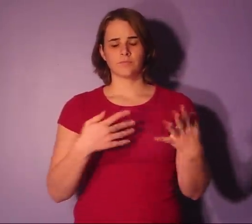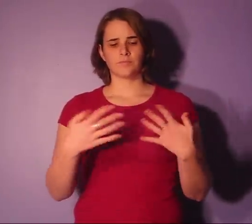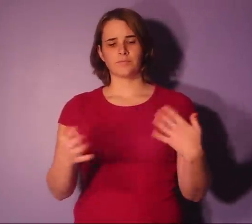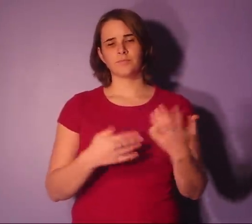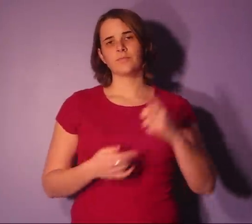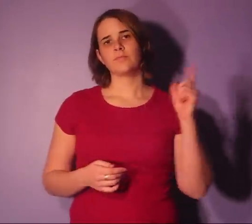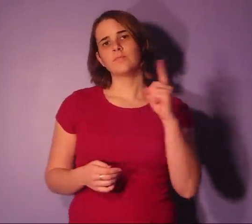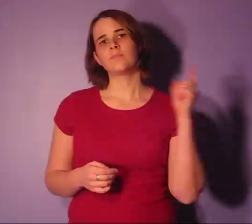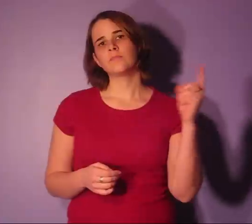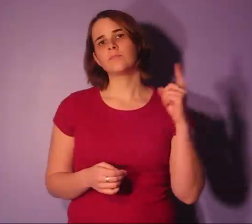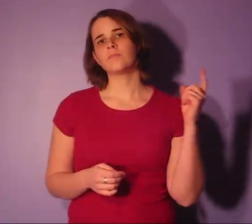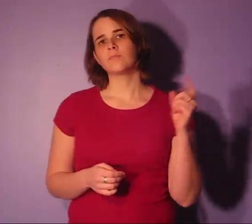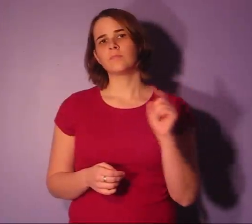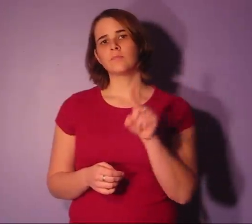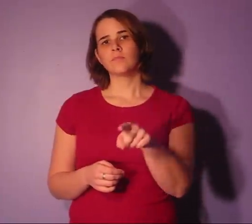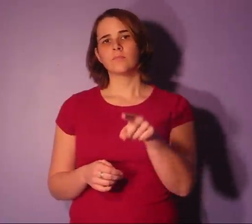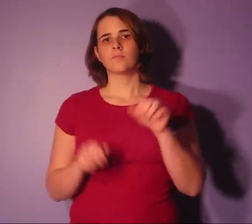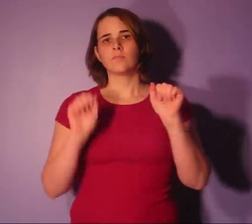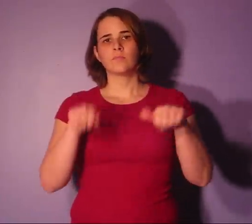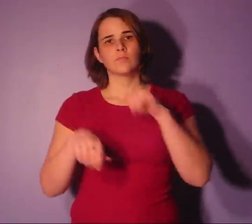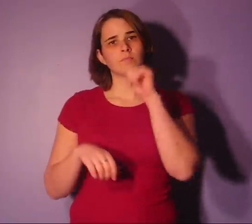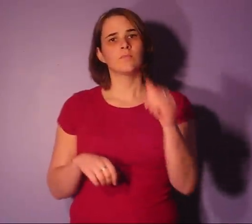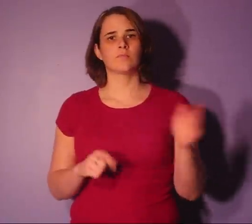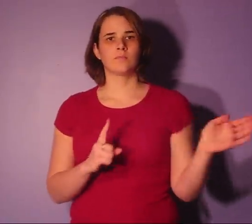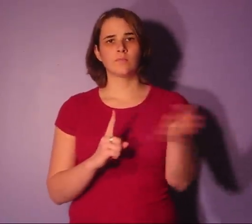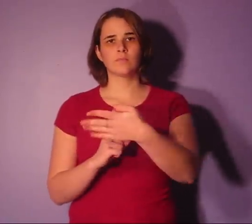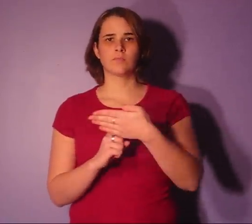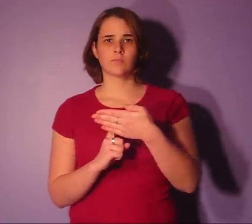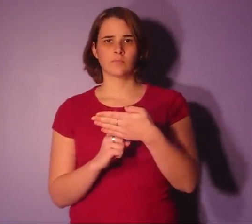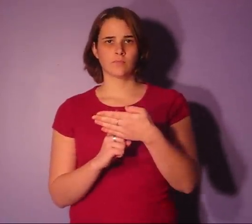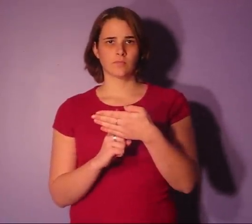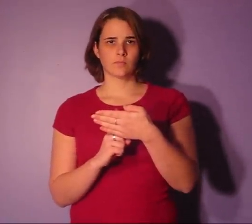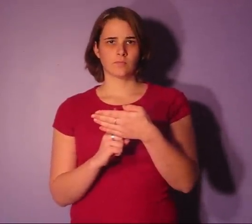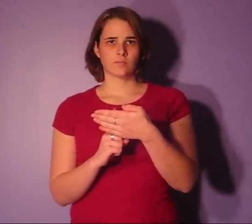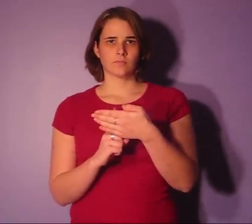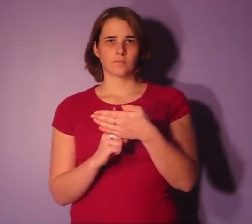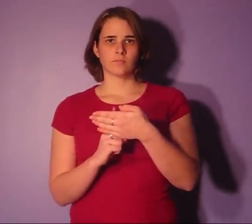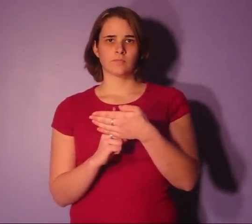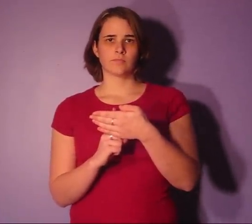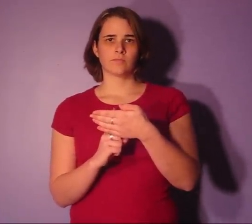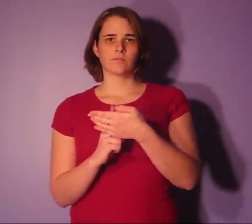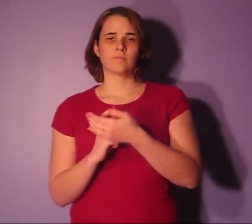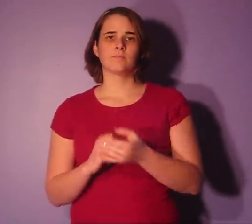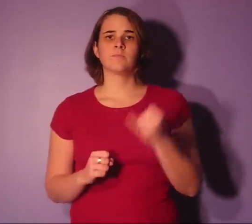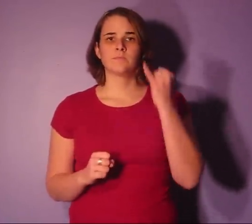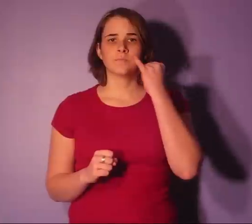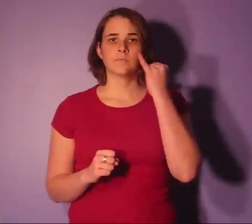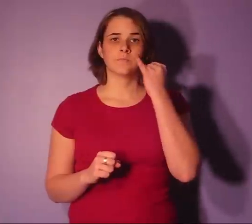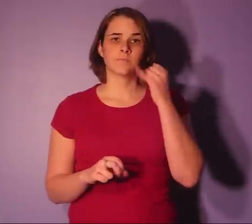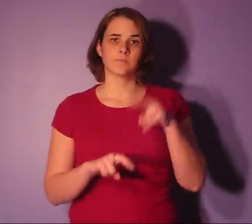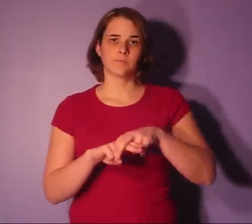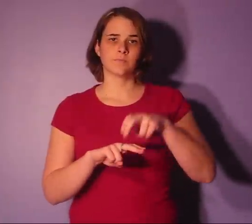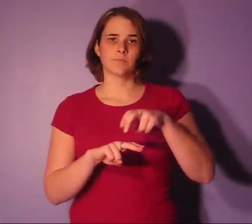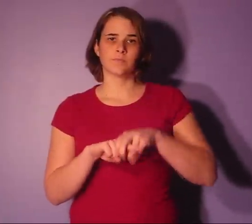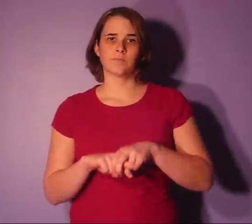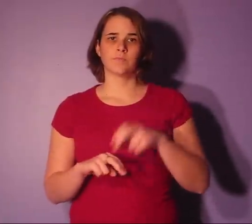be the only one you can't betray If I'm the seated